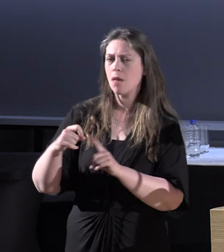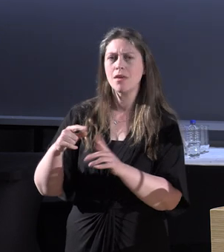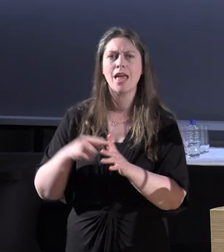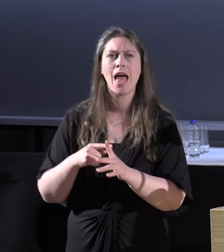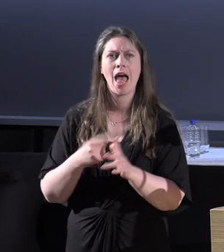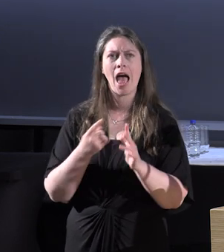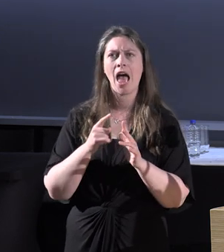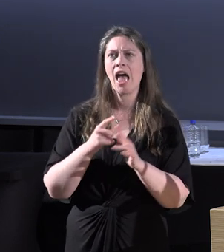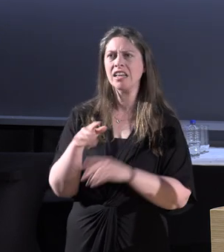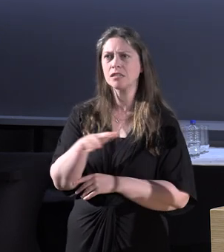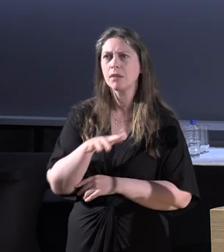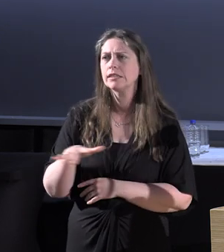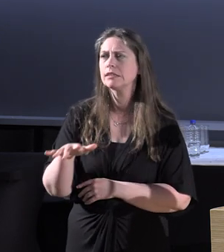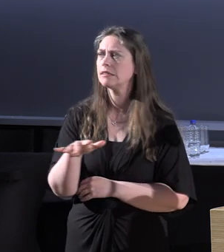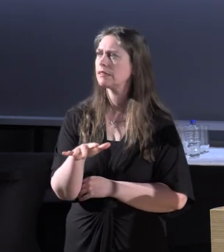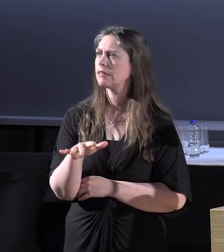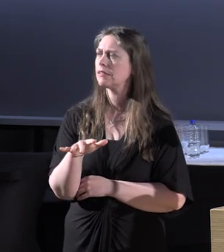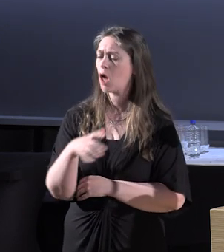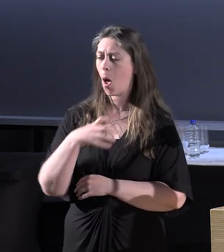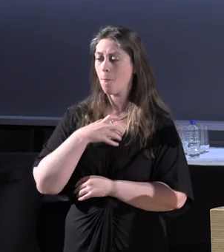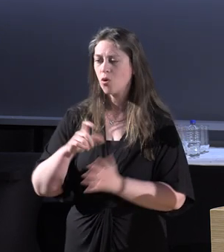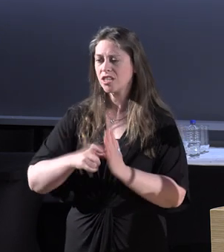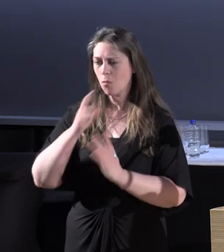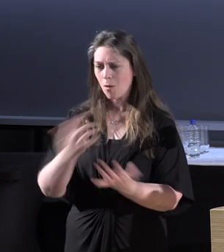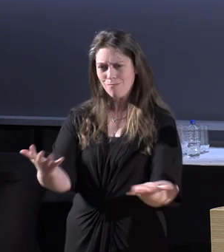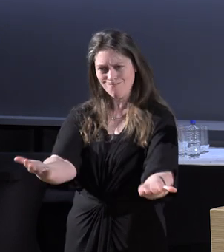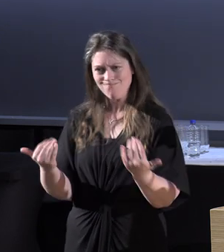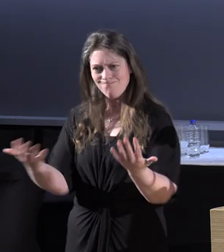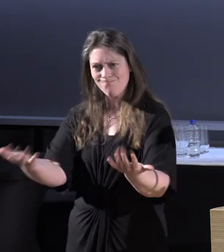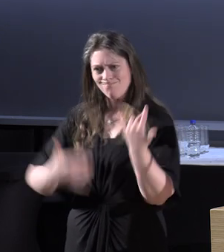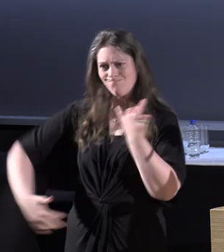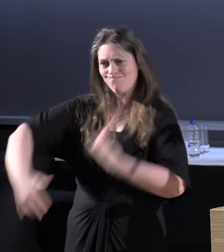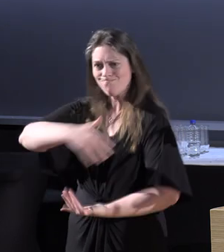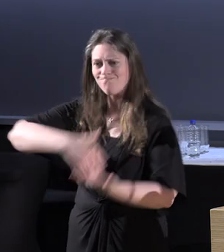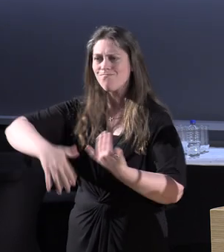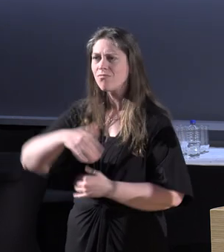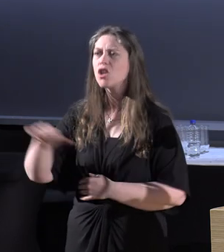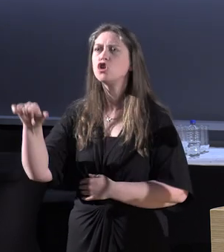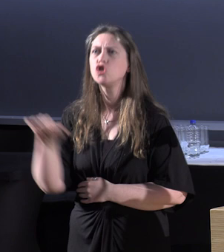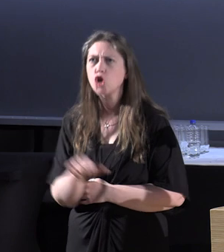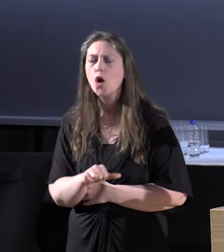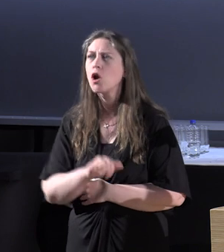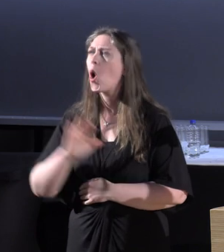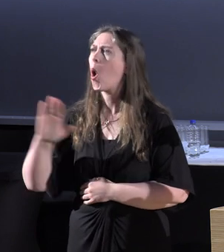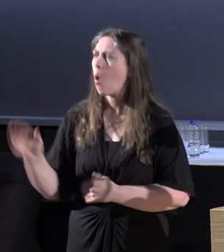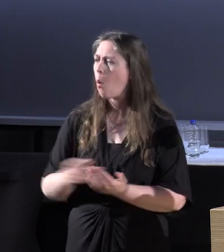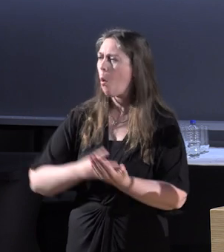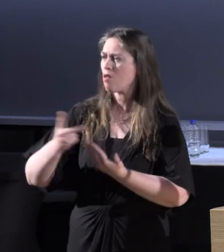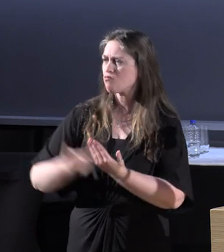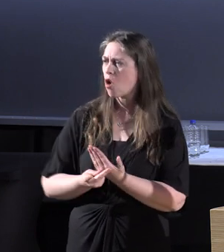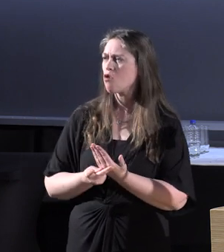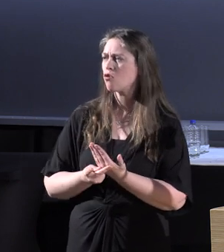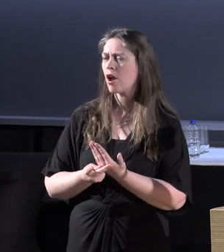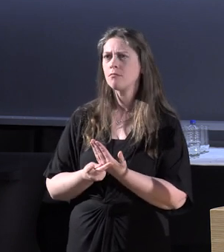There should be more people who experience disability involved in all the programs.